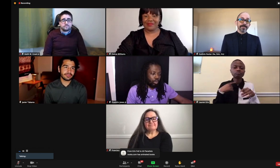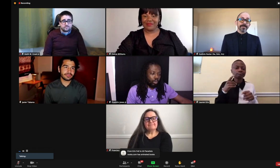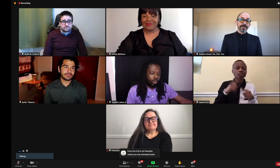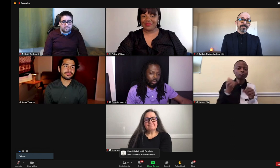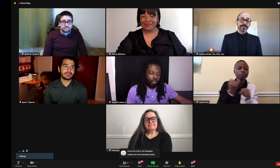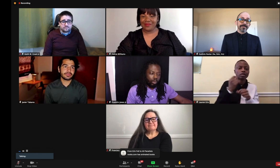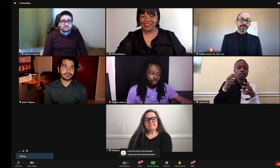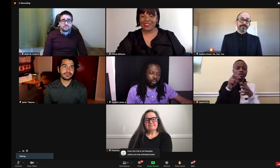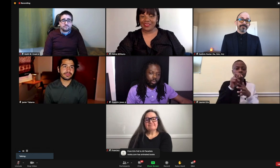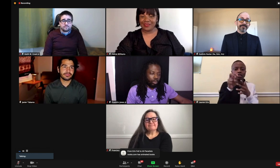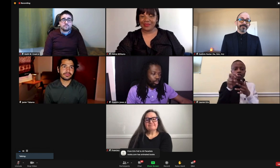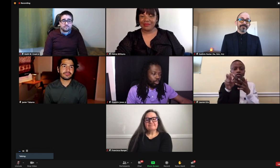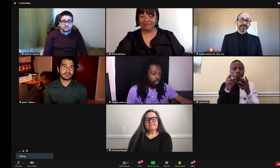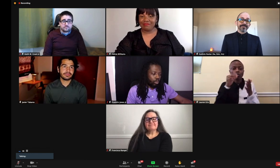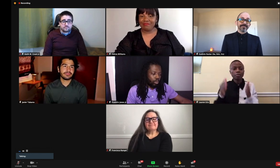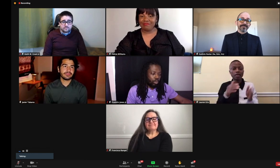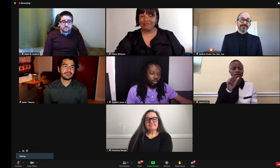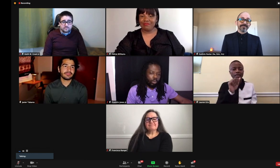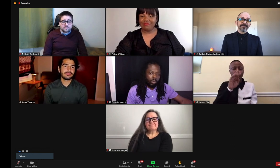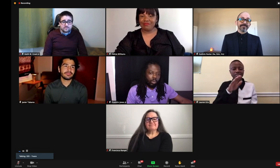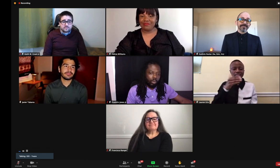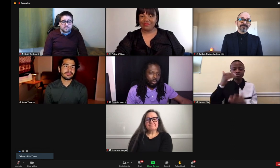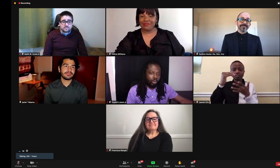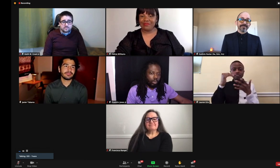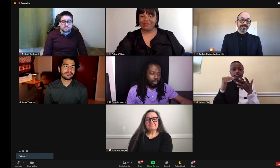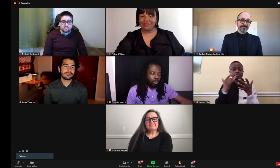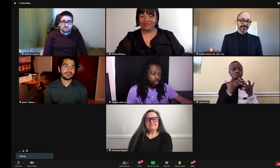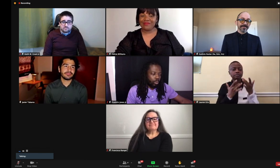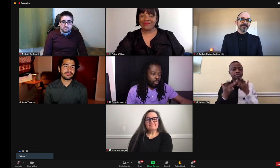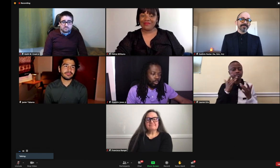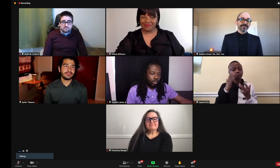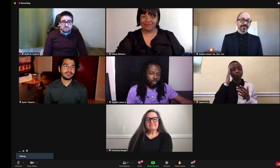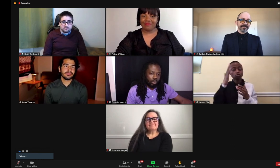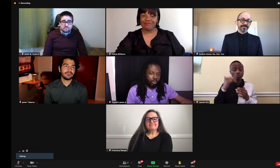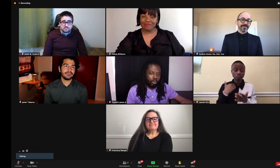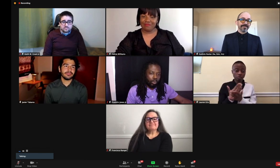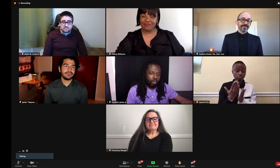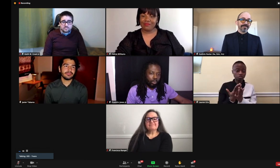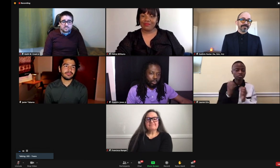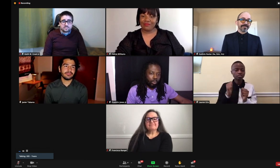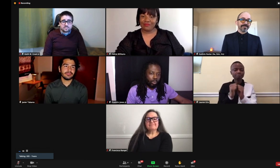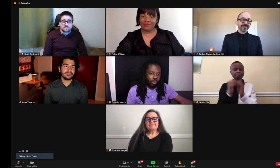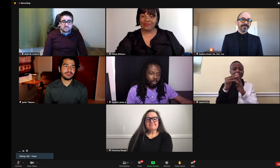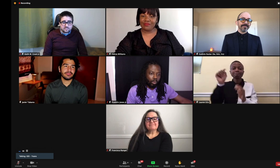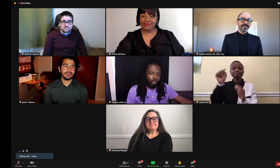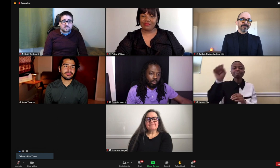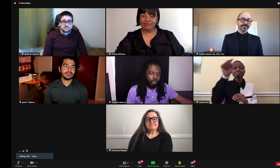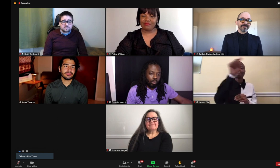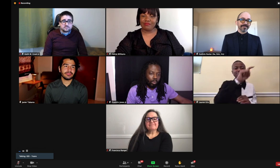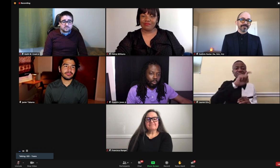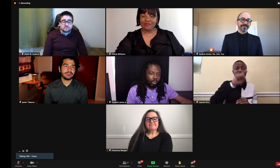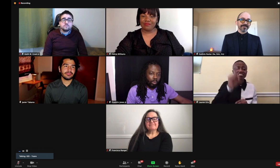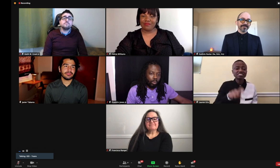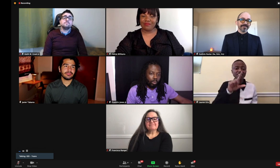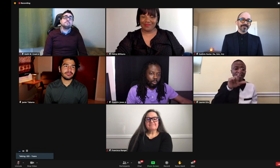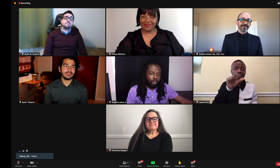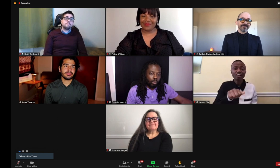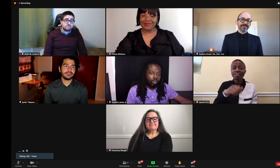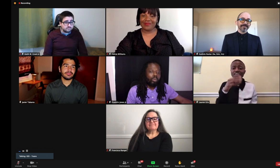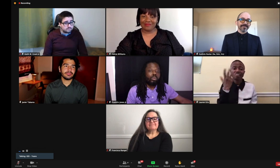You know, we should be able to recruit talent in different regions as opposed to having a very limited list. So budget permitting, I'd love to see